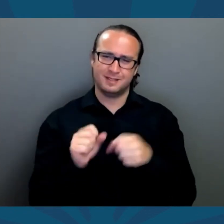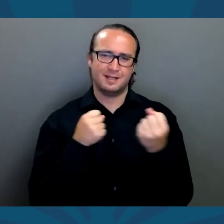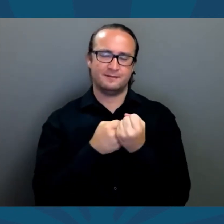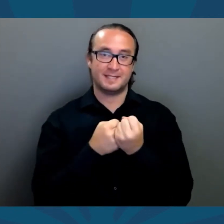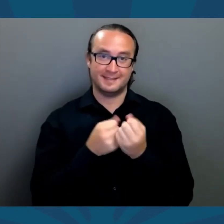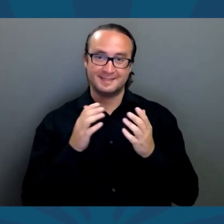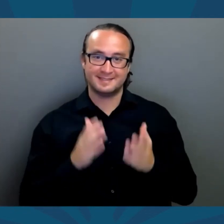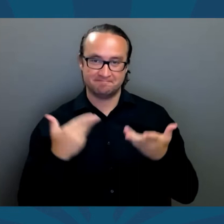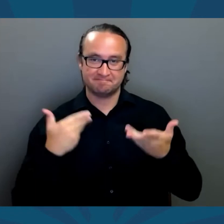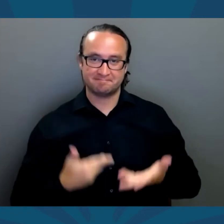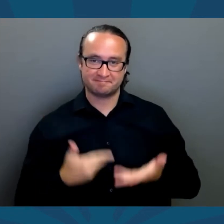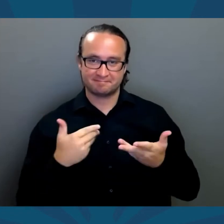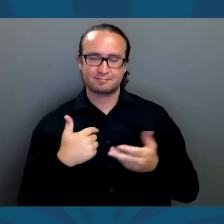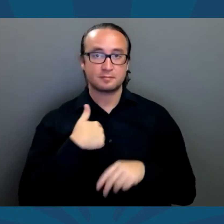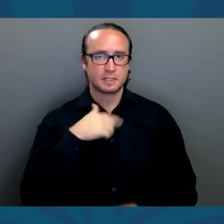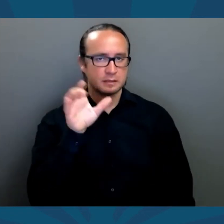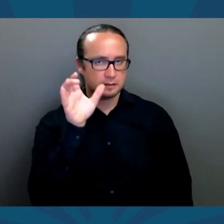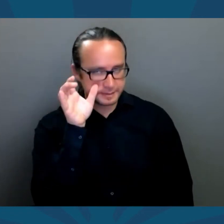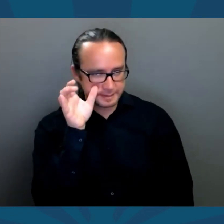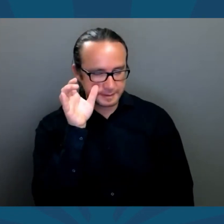I am your tireless advocate.